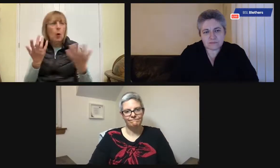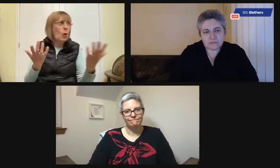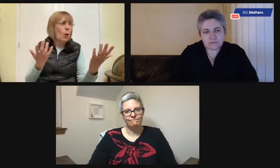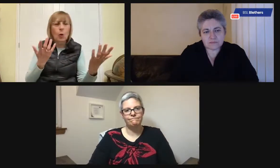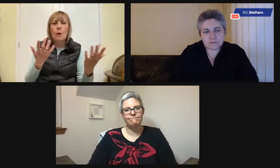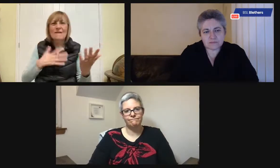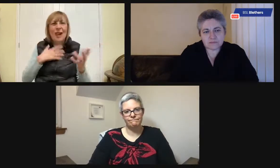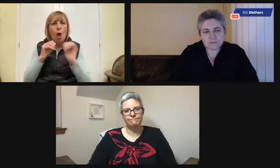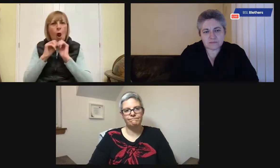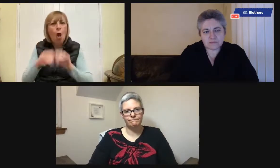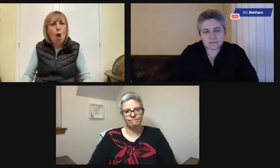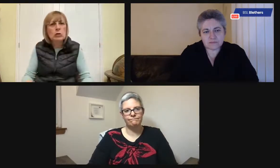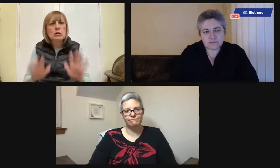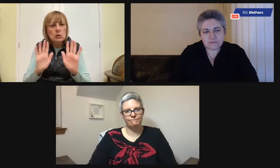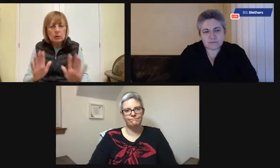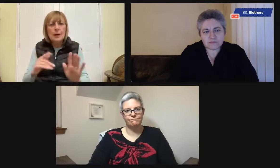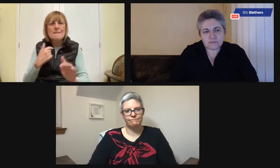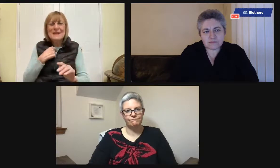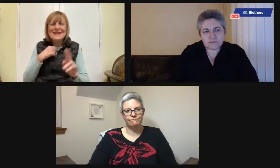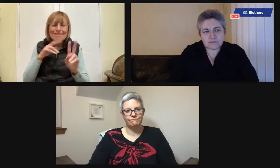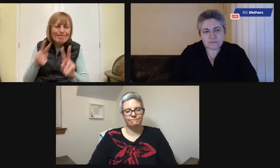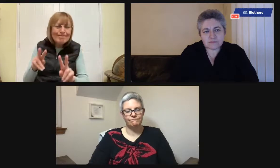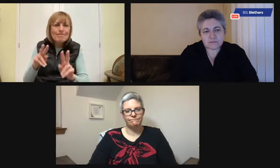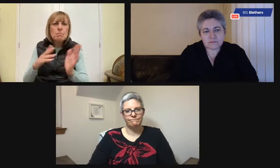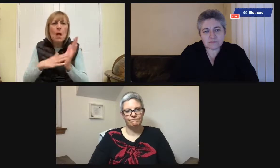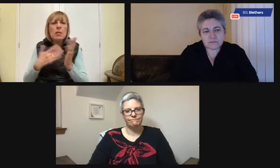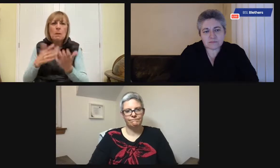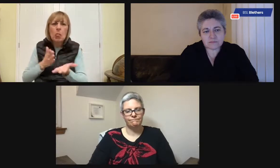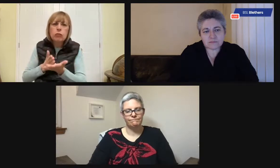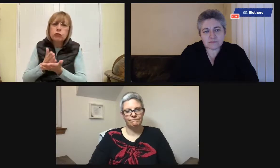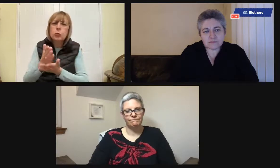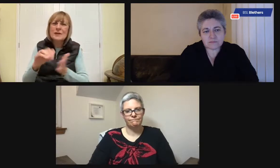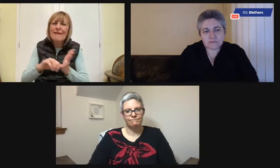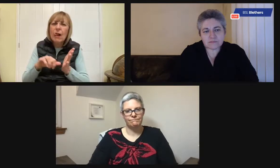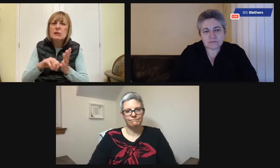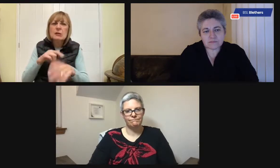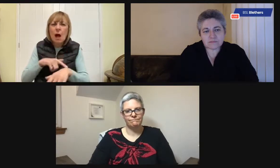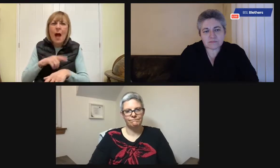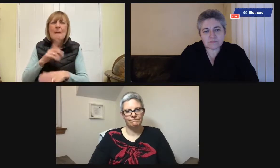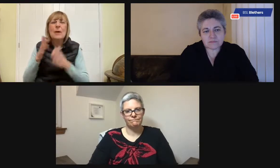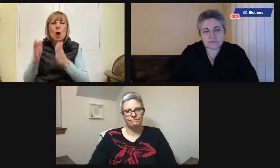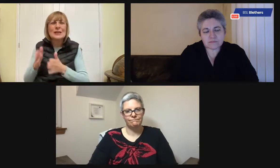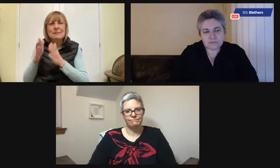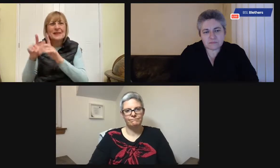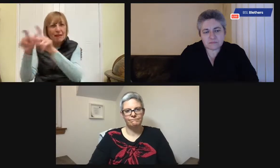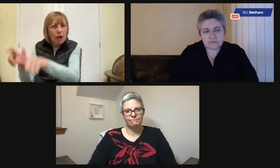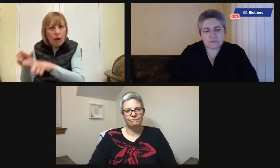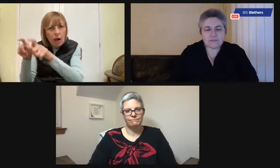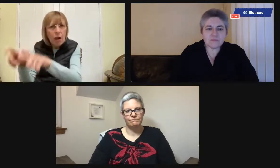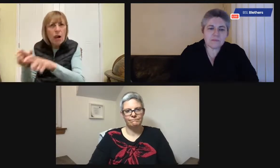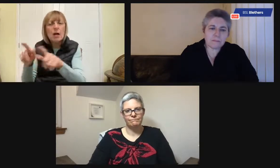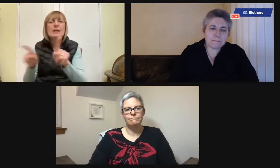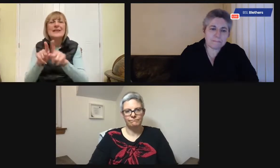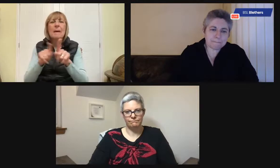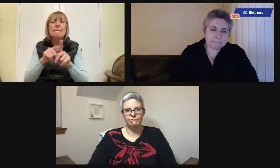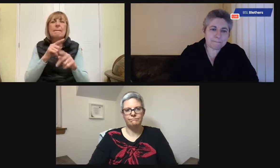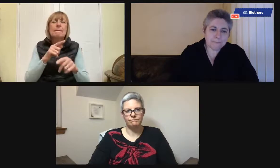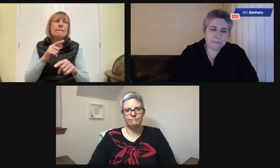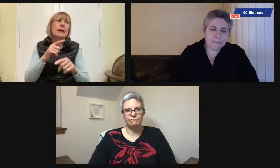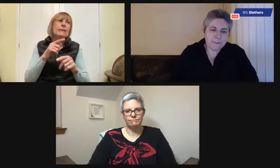very confusing and very fear inducing to know who is who. So my mum had a really difficult time in the